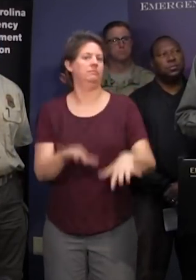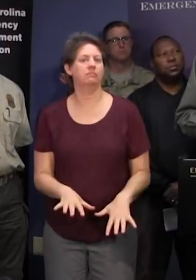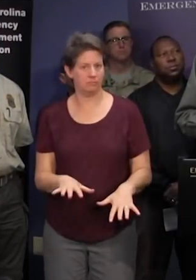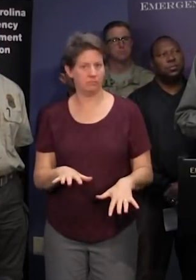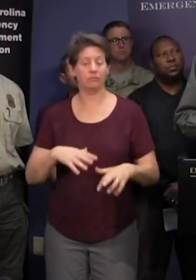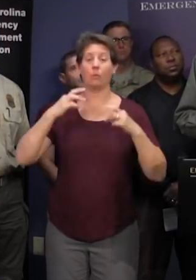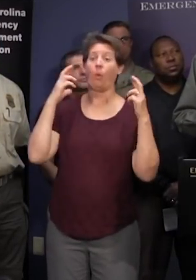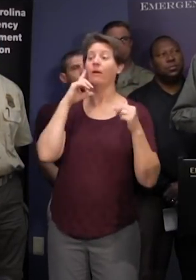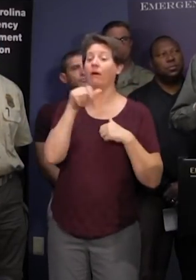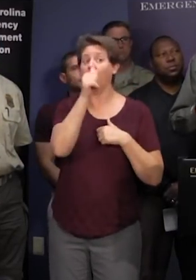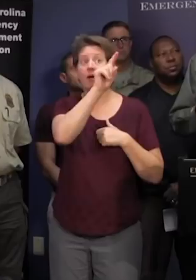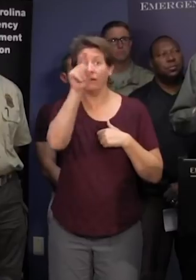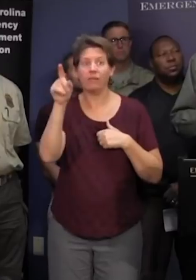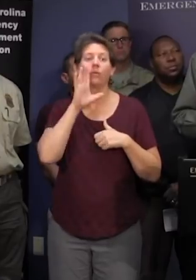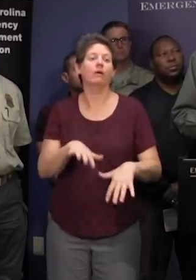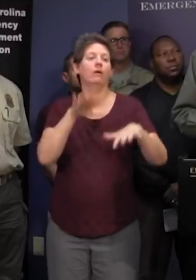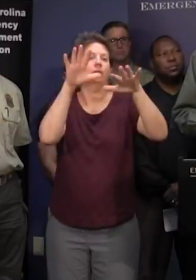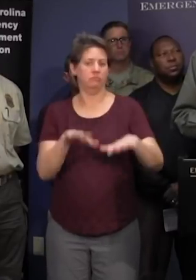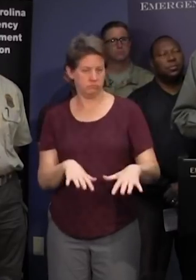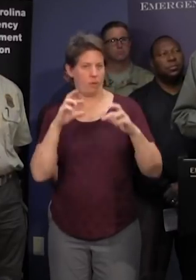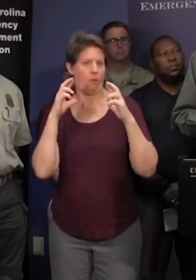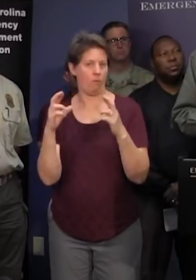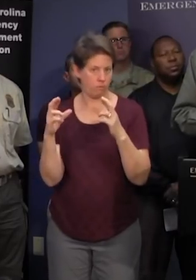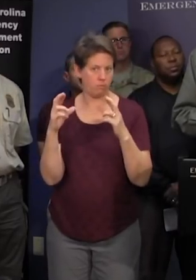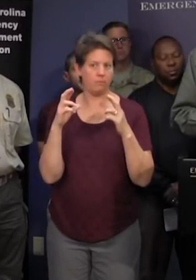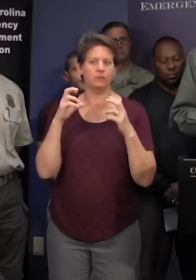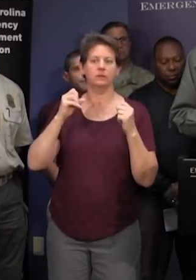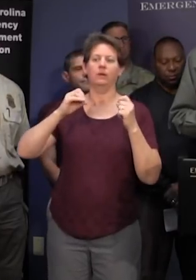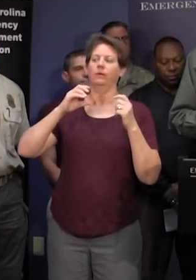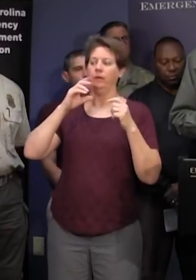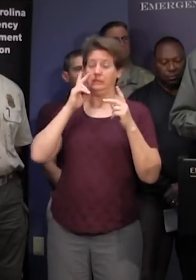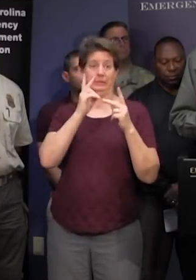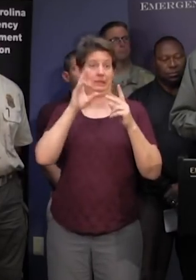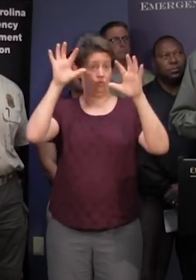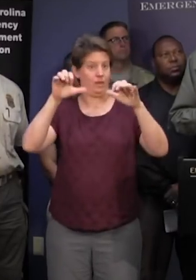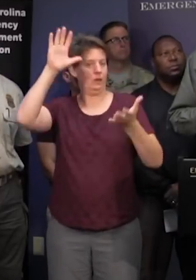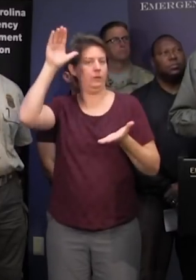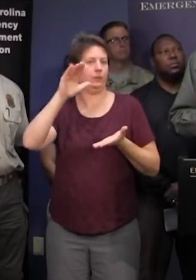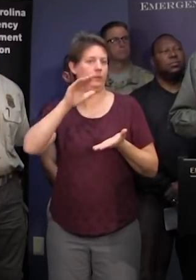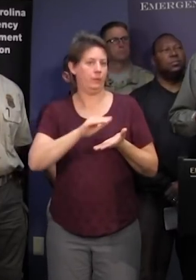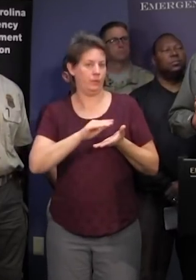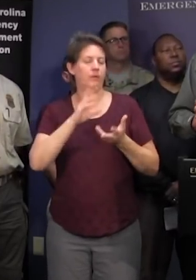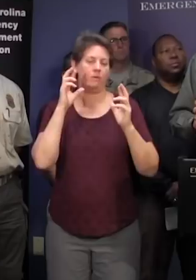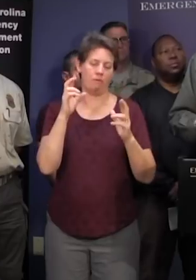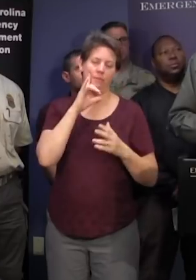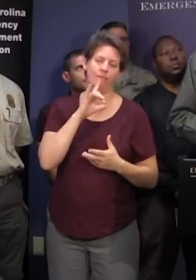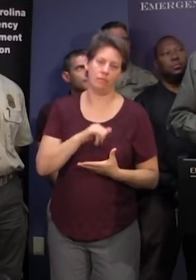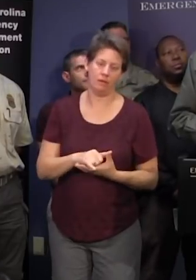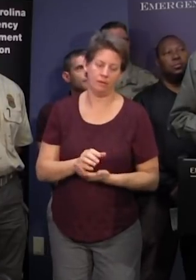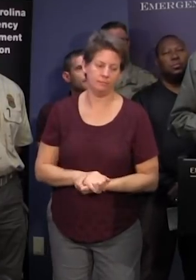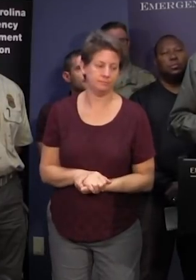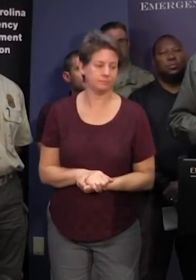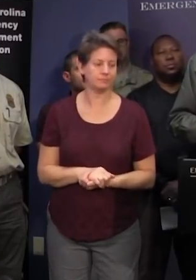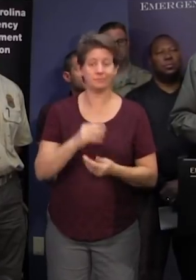waters will see recede as the day goes on and we have a downward turn into rainfall so the message will be